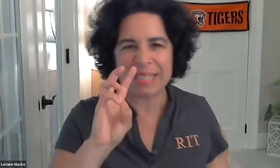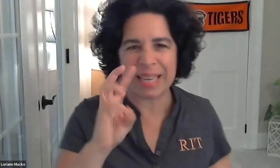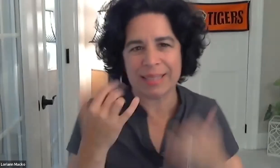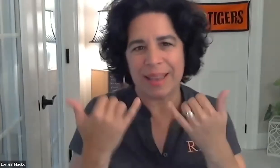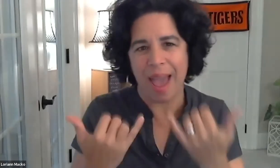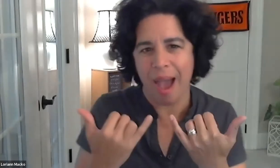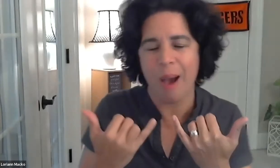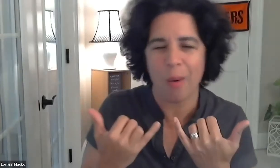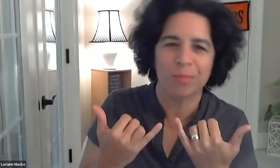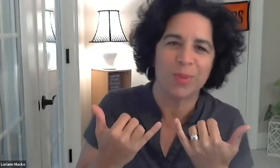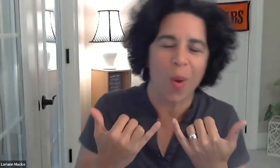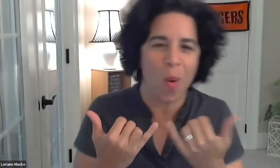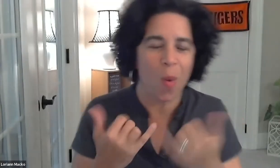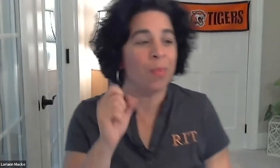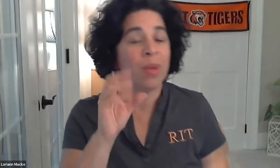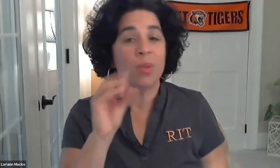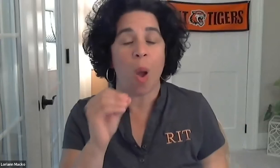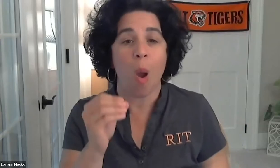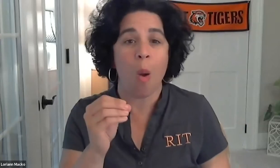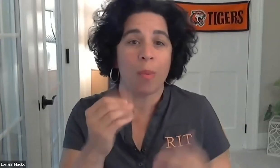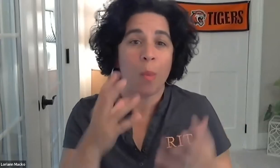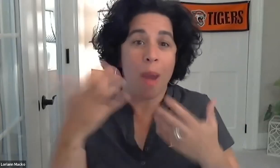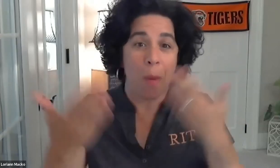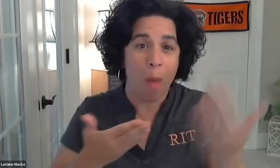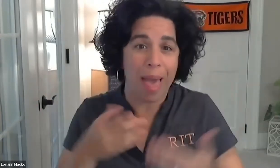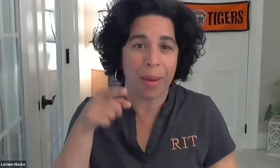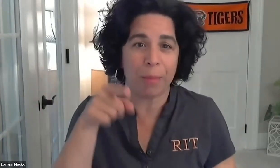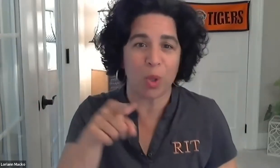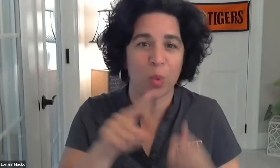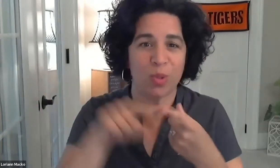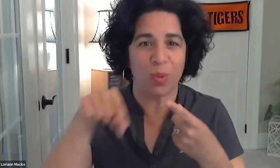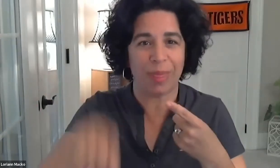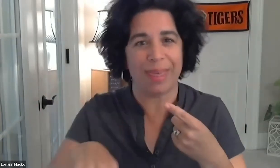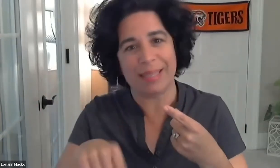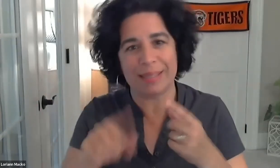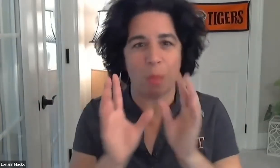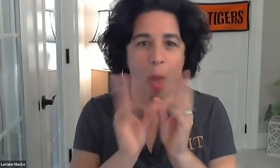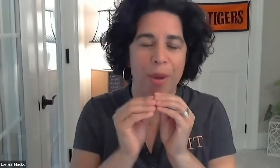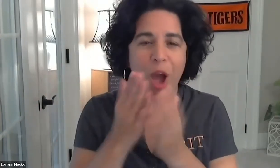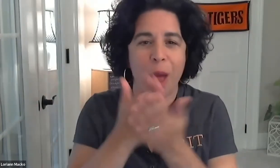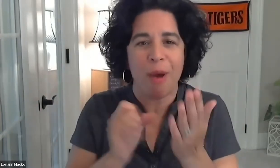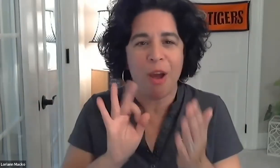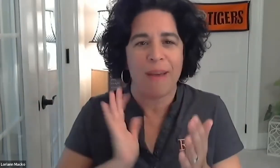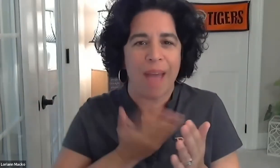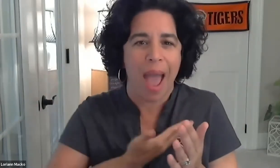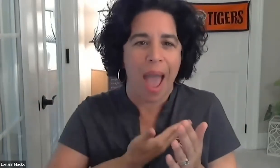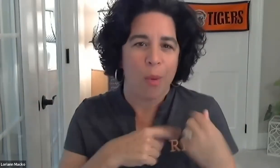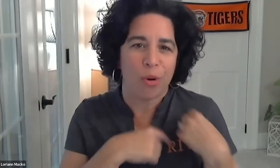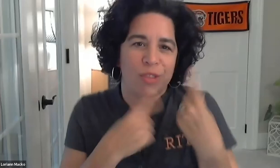this evening. It is 6 o'clock now, so we'll go ahead and get started. First, I want to welcome all of you to this webinar.